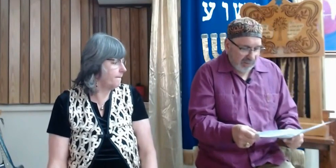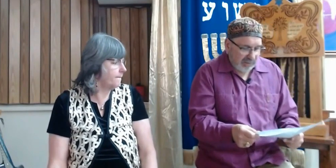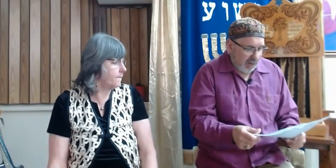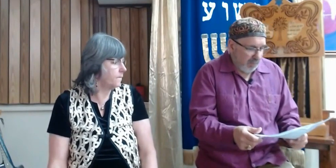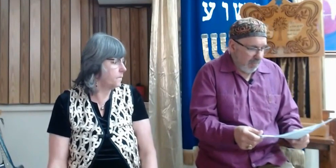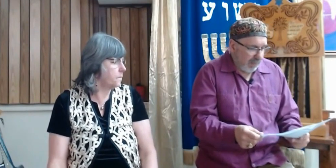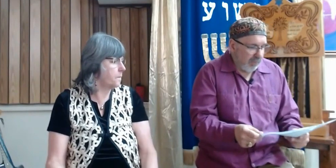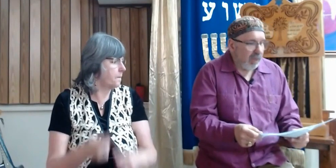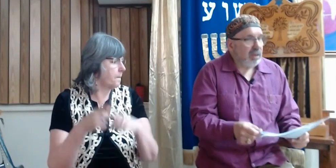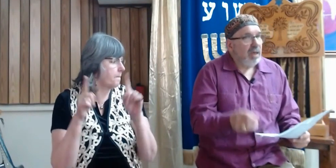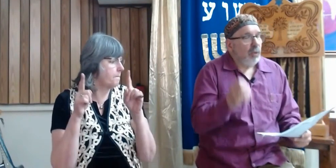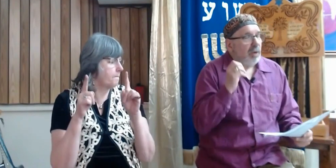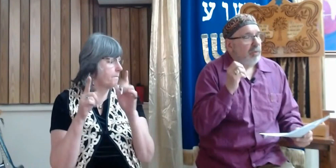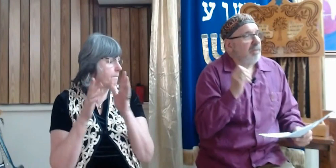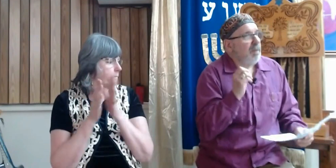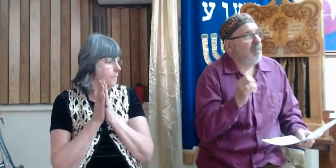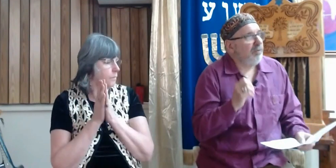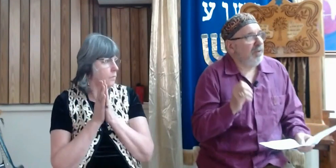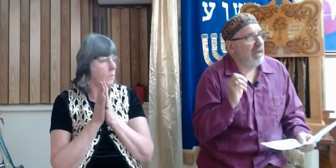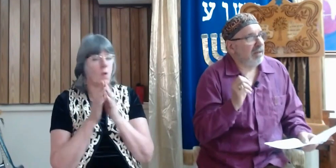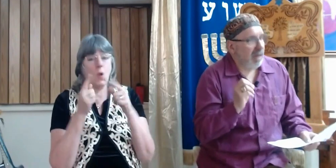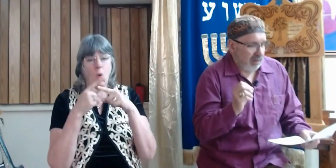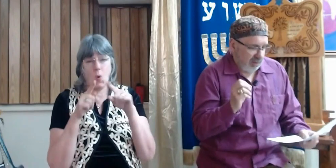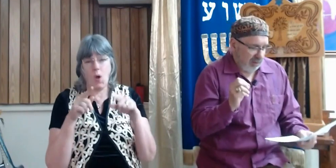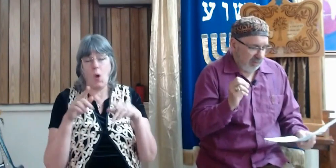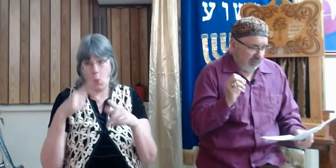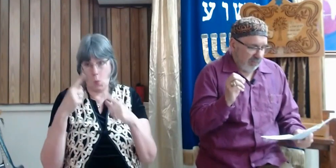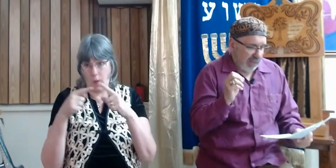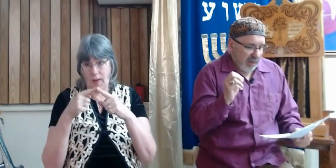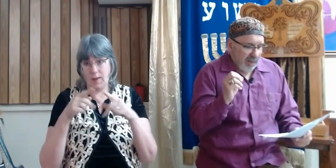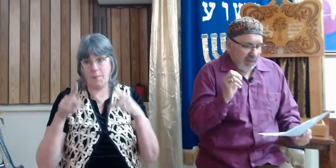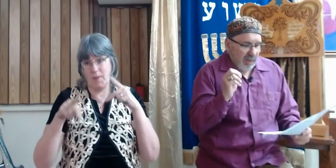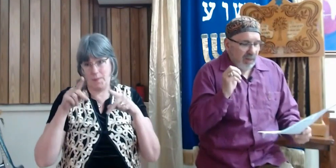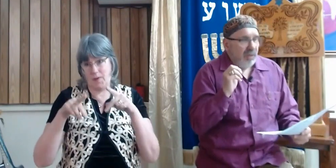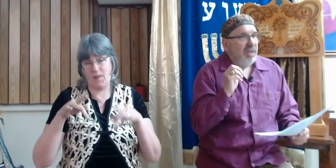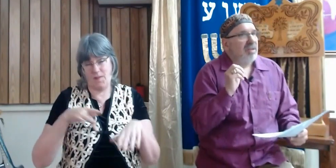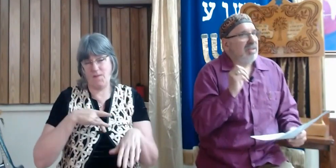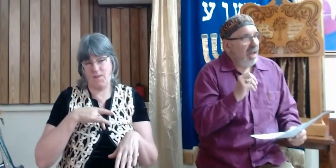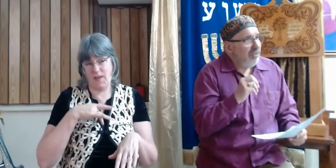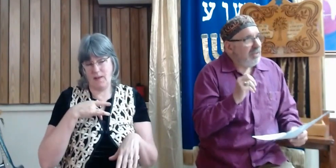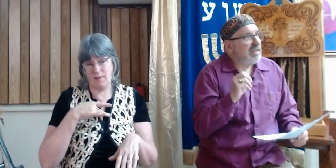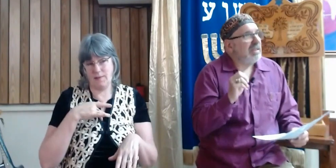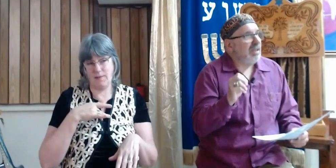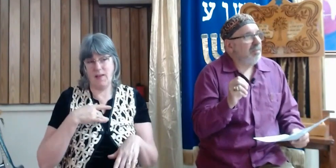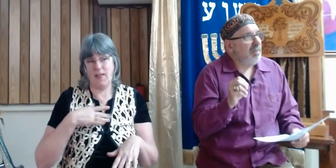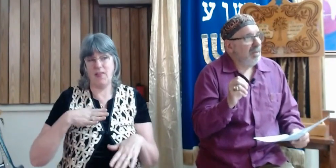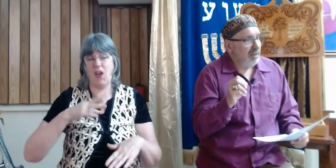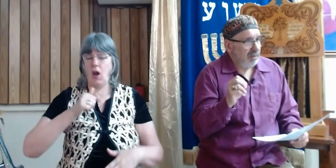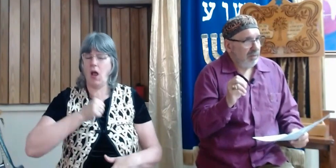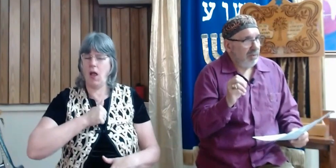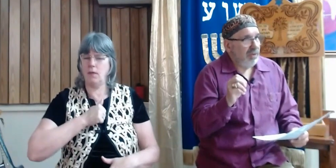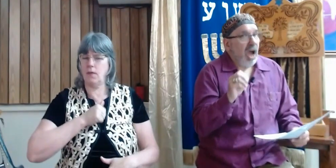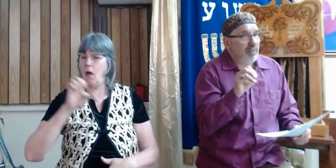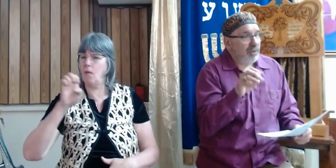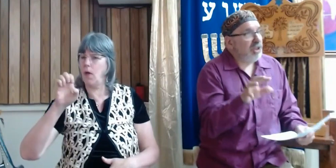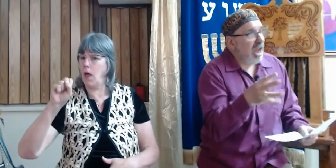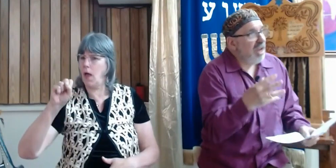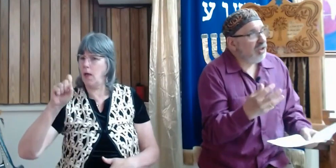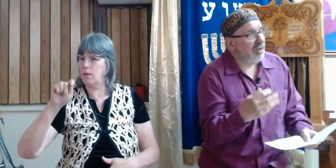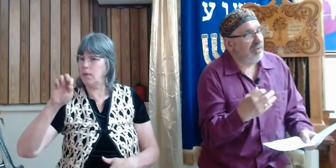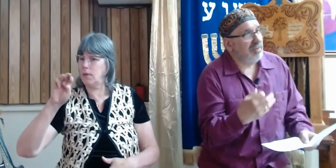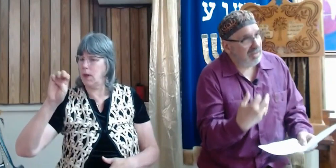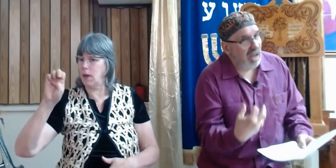but, and when people feel like that, their self-esteem, their